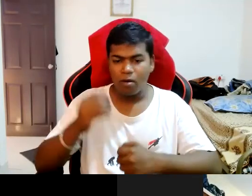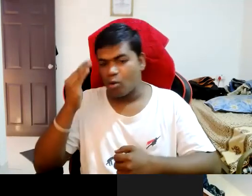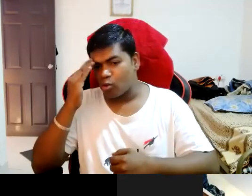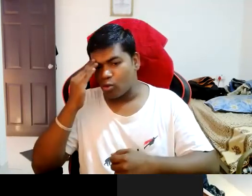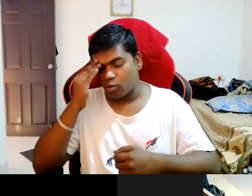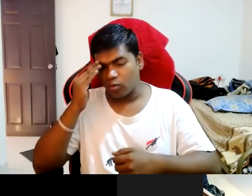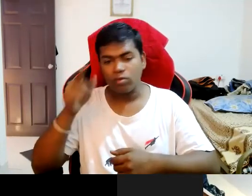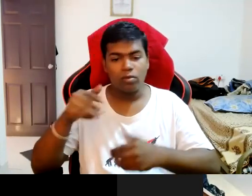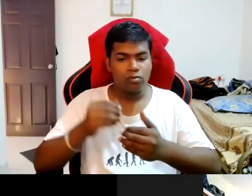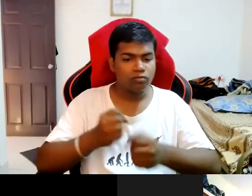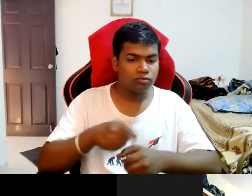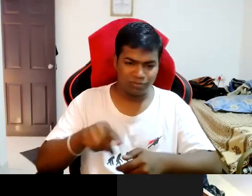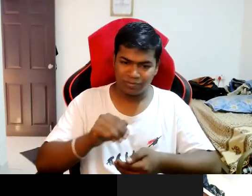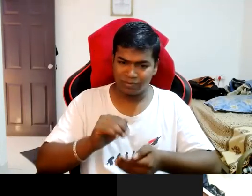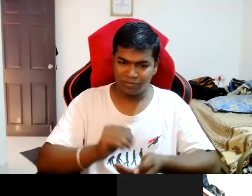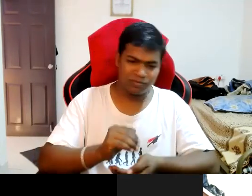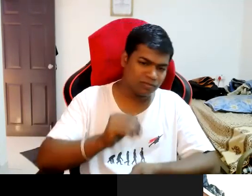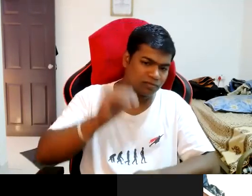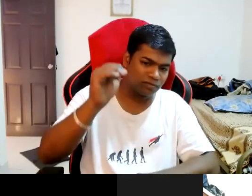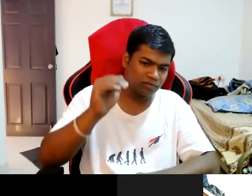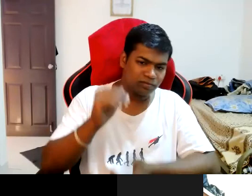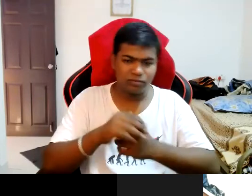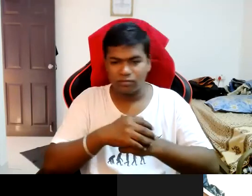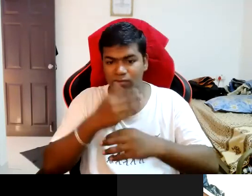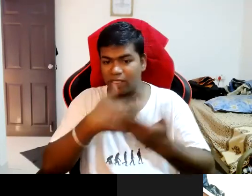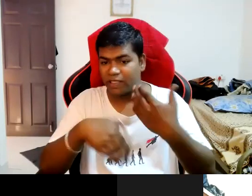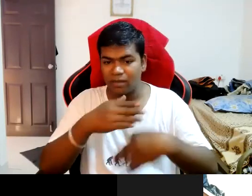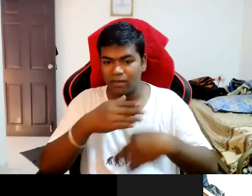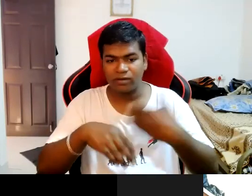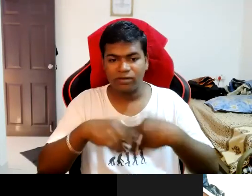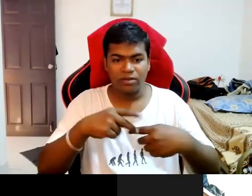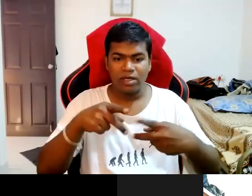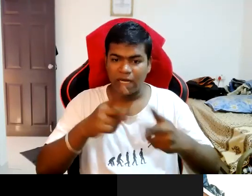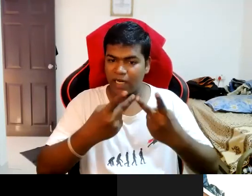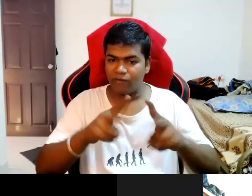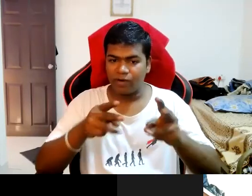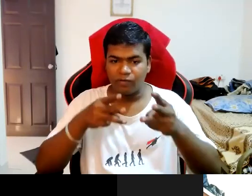when they grown up they are not going to look the disabled people in different ways